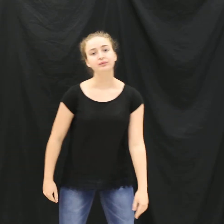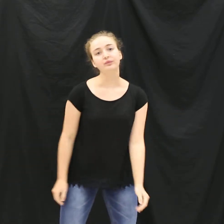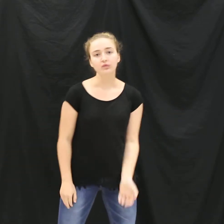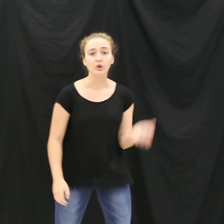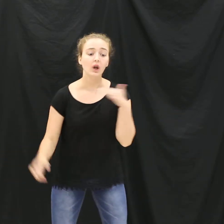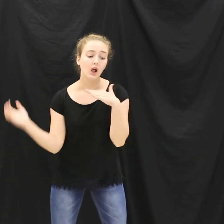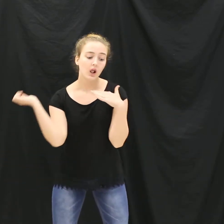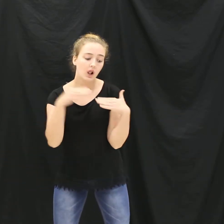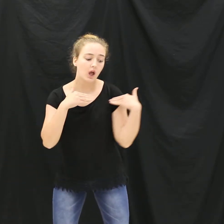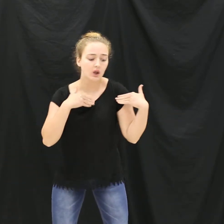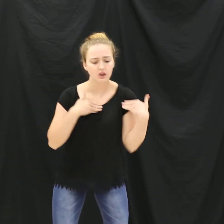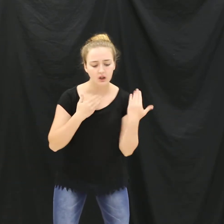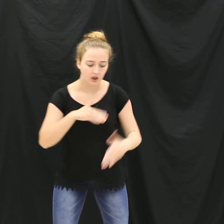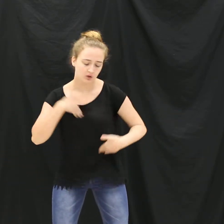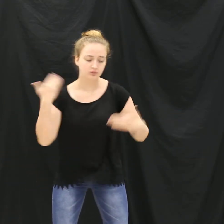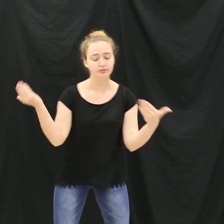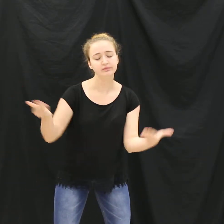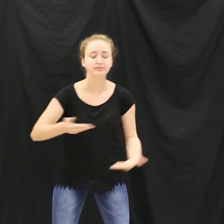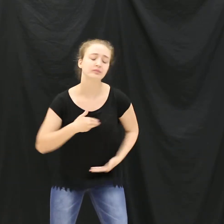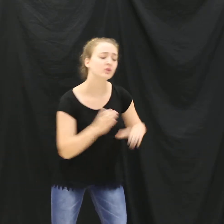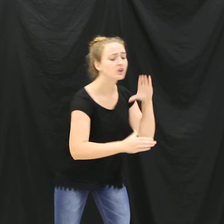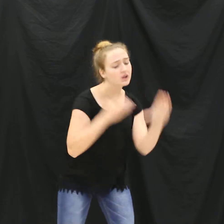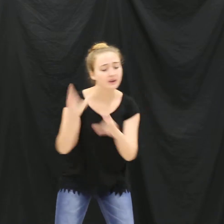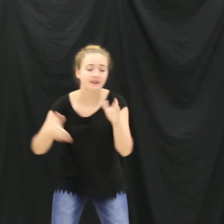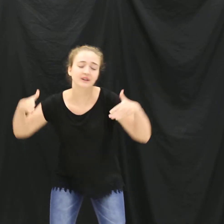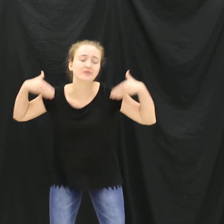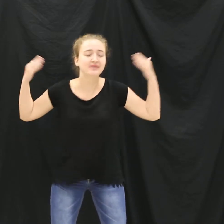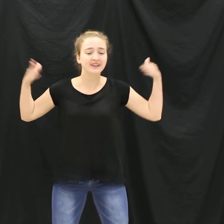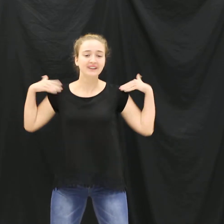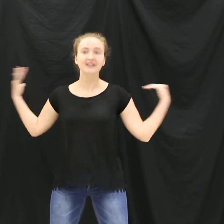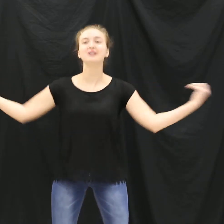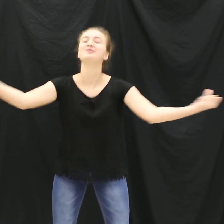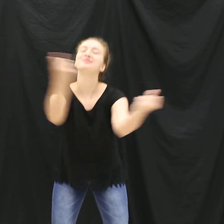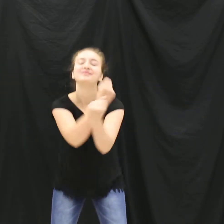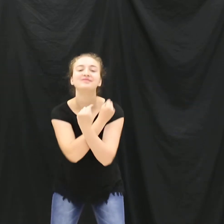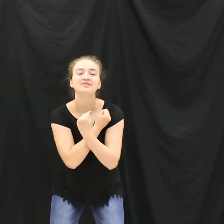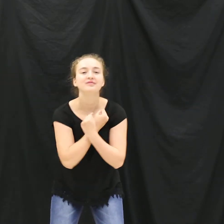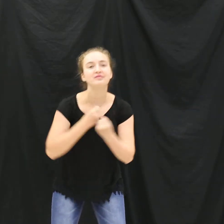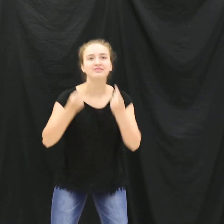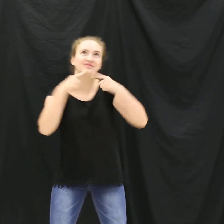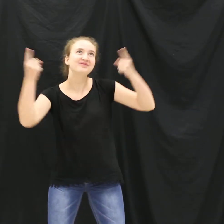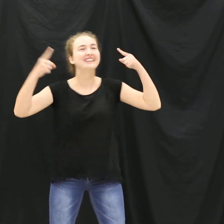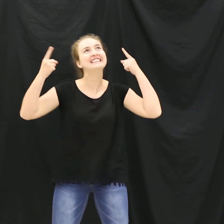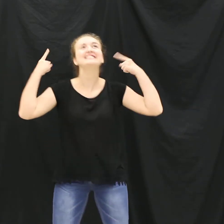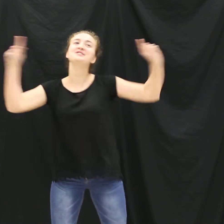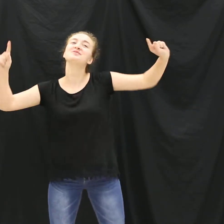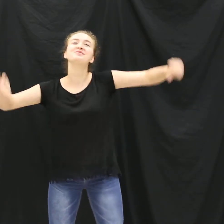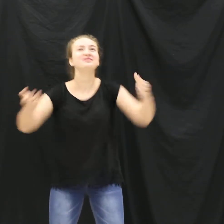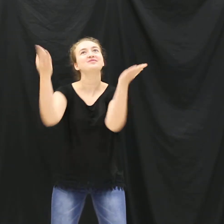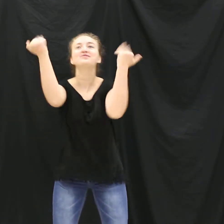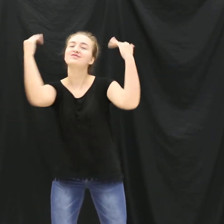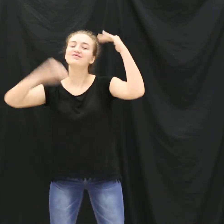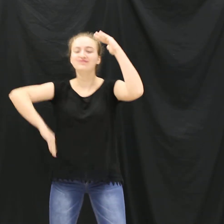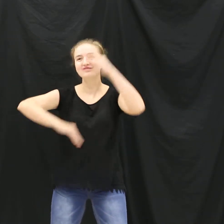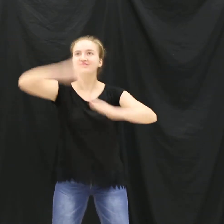Another life that I carry on I need to get back to the place I have to go I'm coming home, I'm coming